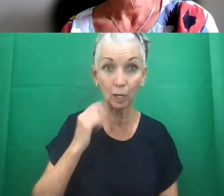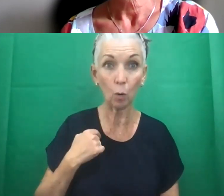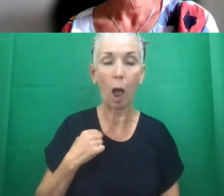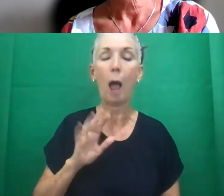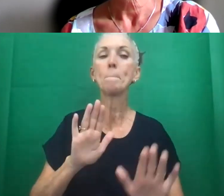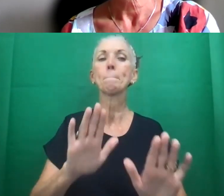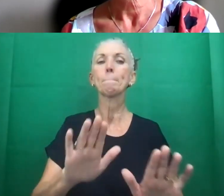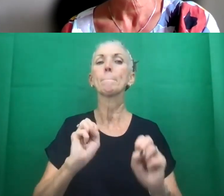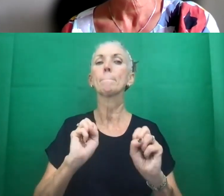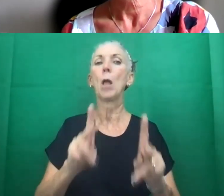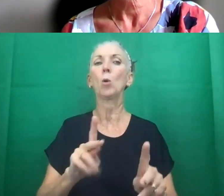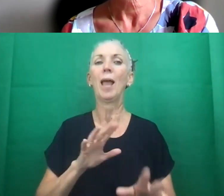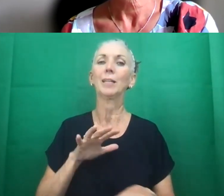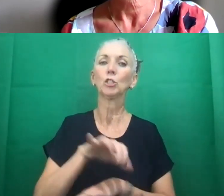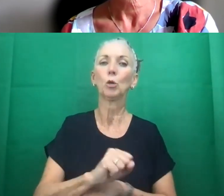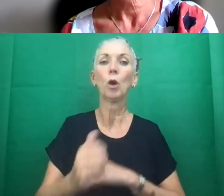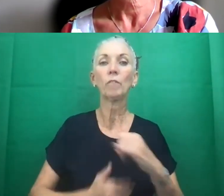I'll take over until Lauren comes back.